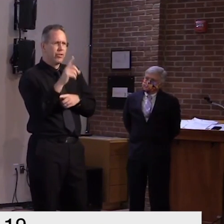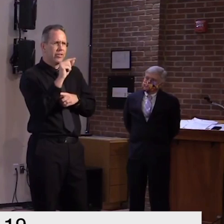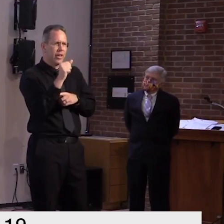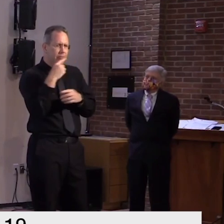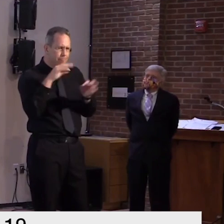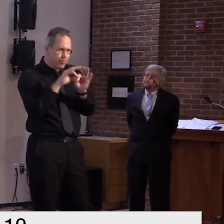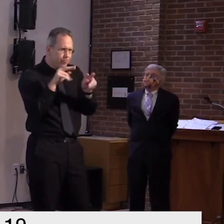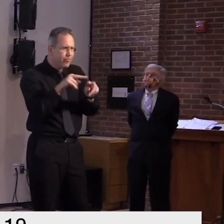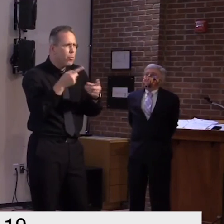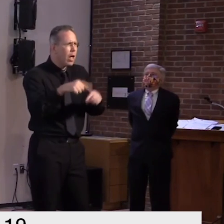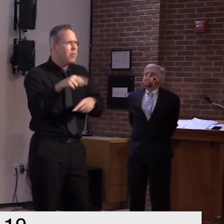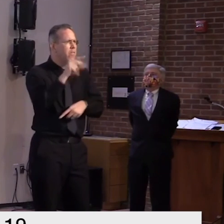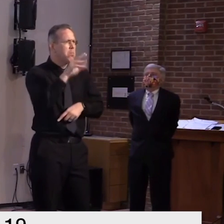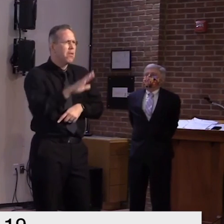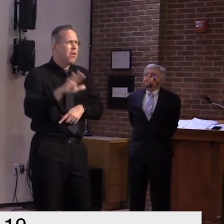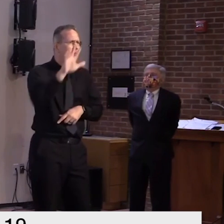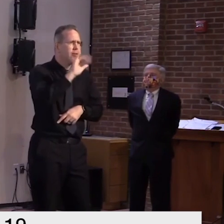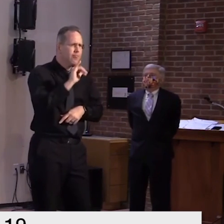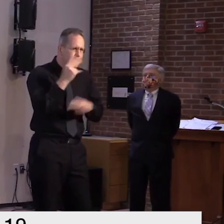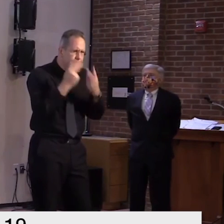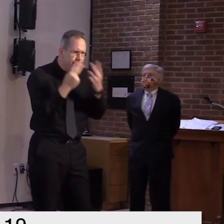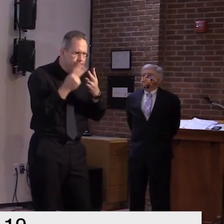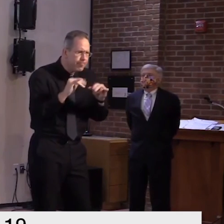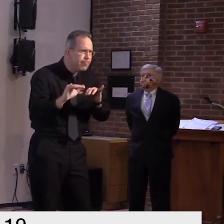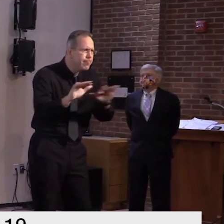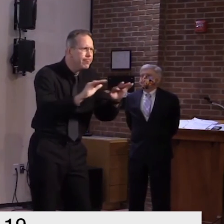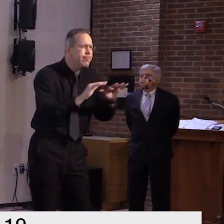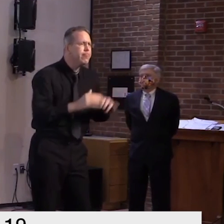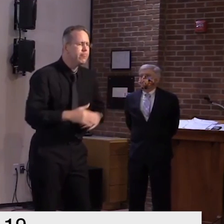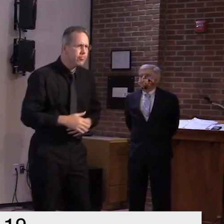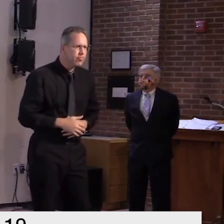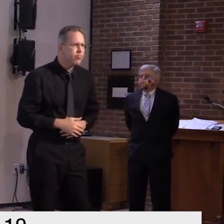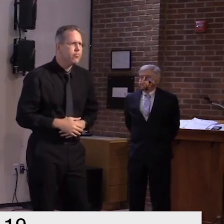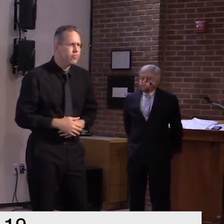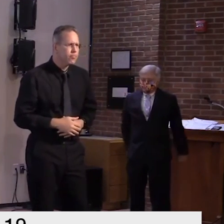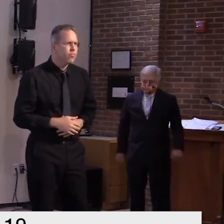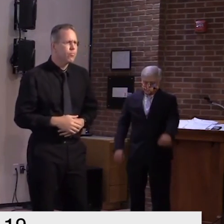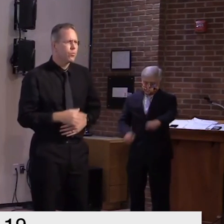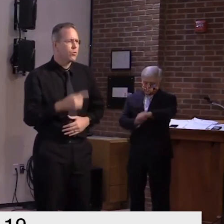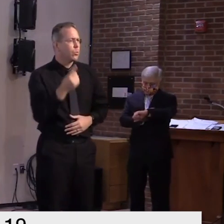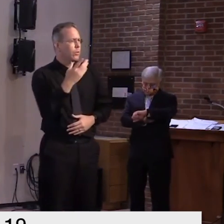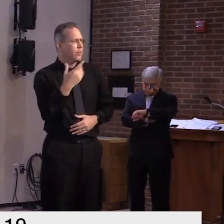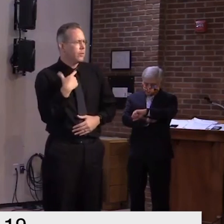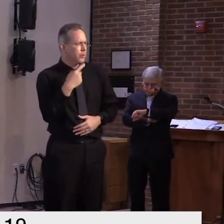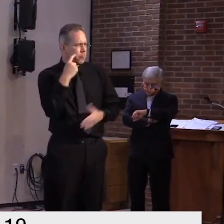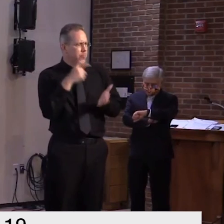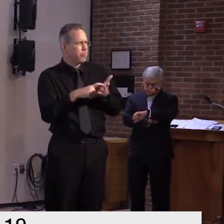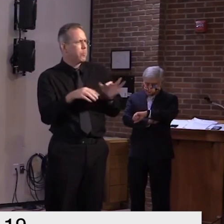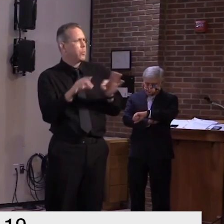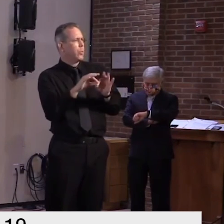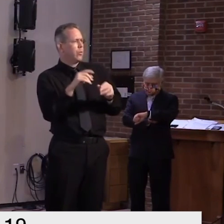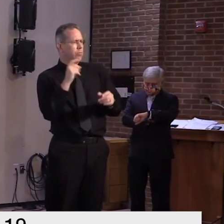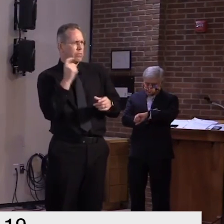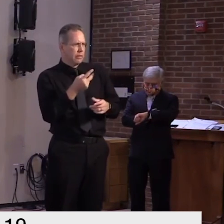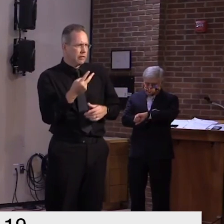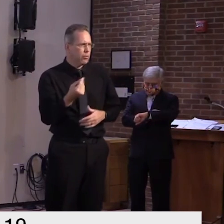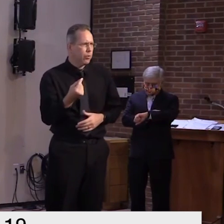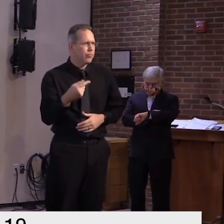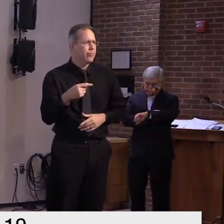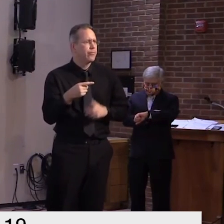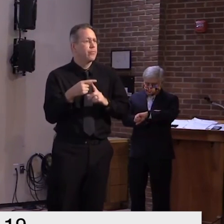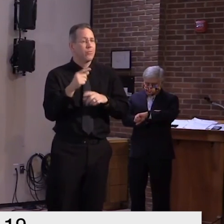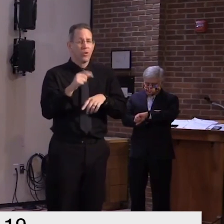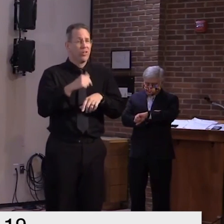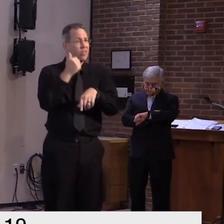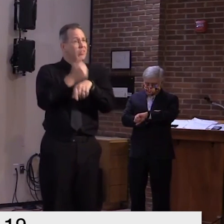is we're not continually inventing new types of data to look at or new ways of looking at the same data